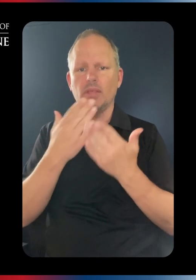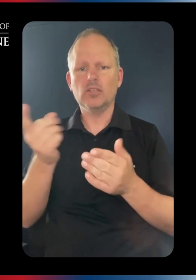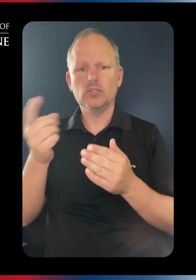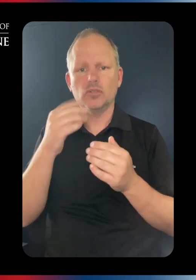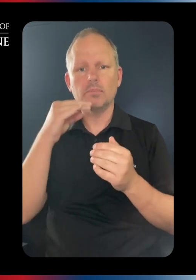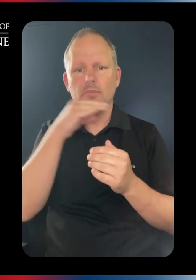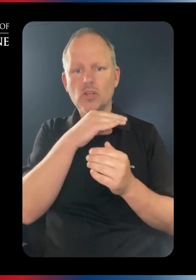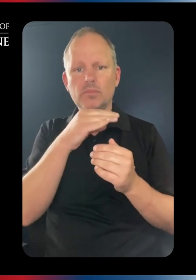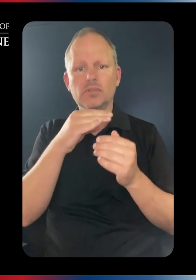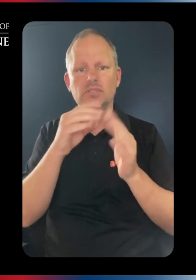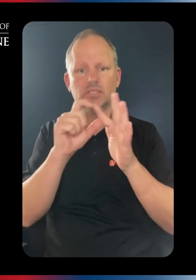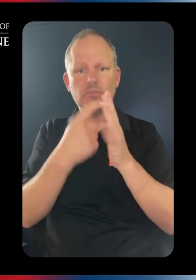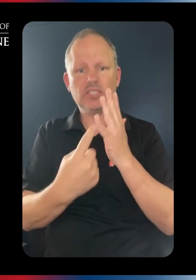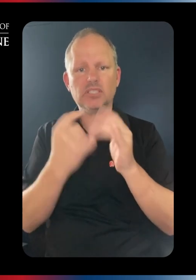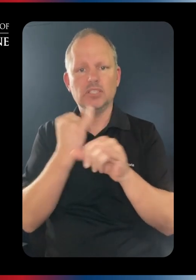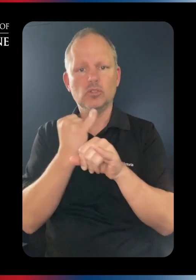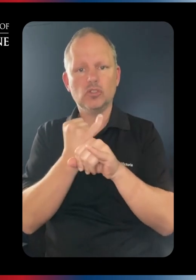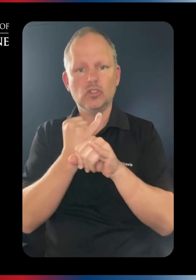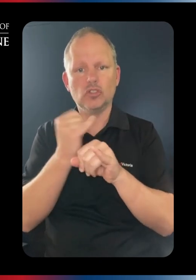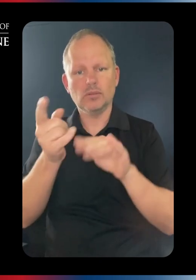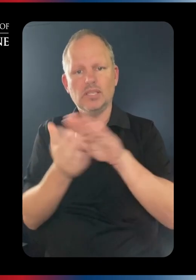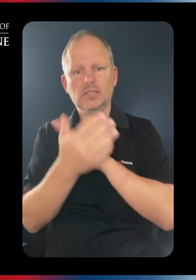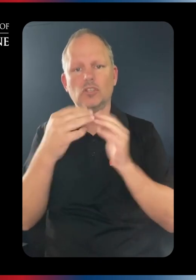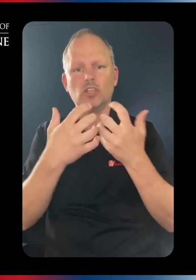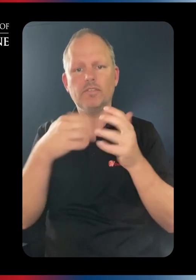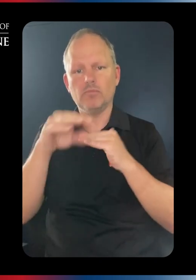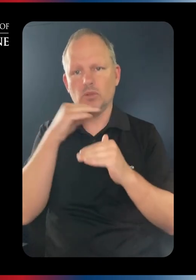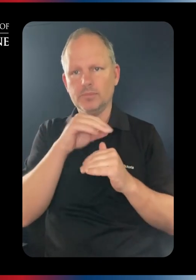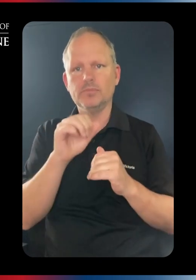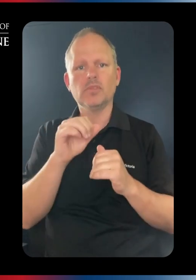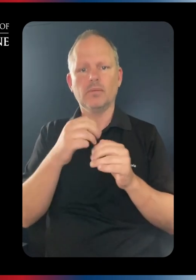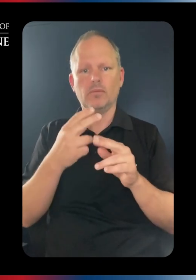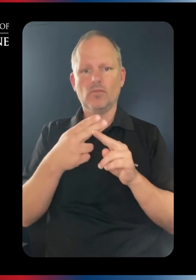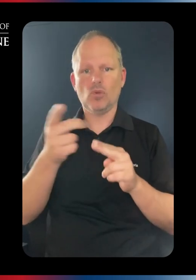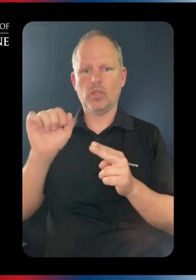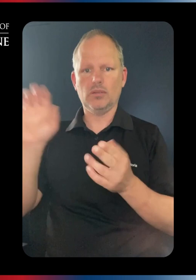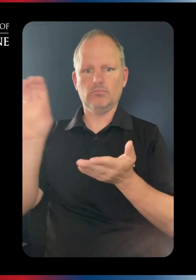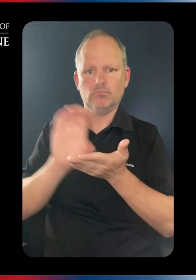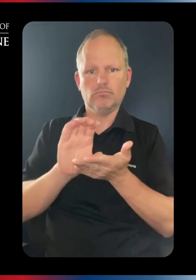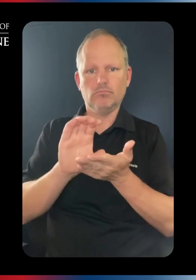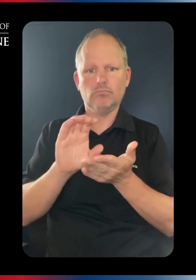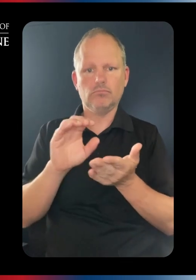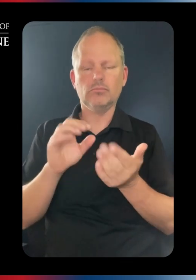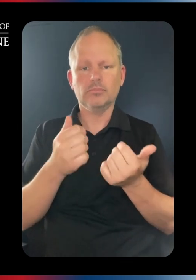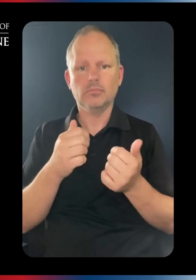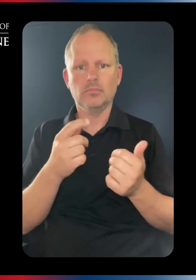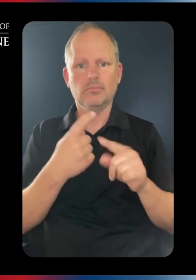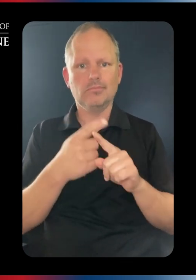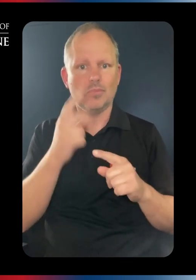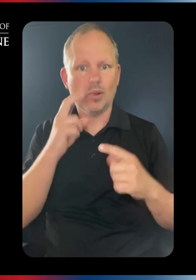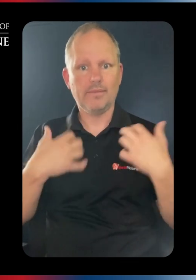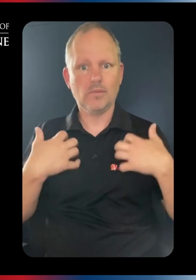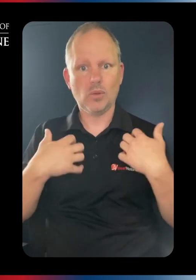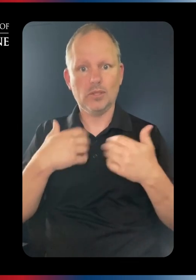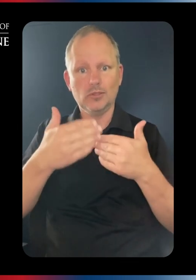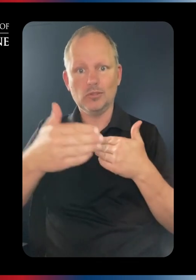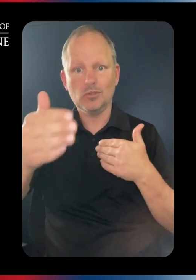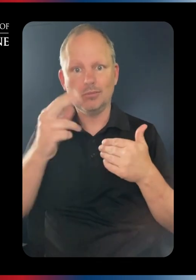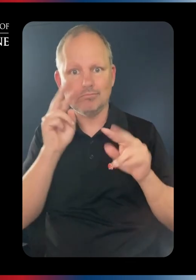We would like to thank Melbourne Disability Institute under the University of Melbourne for this funding opportunity. We are looking forward to